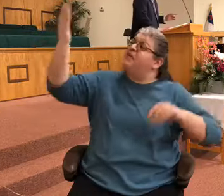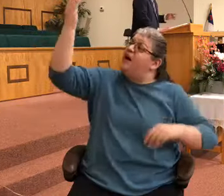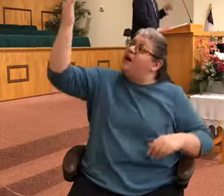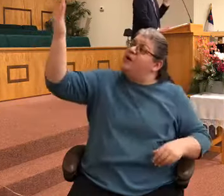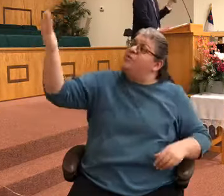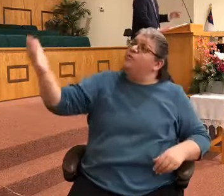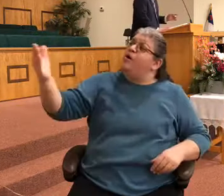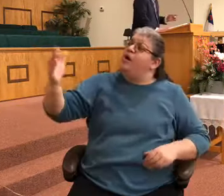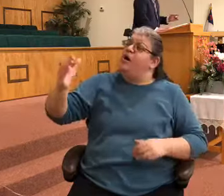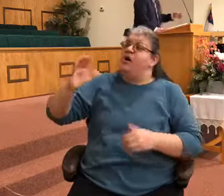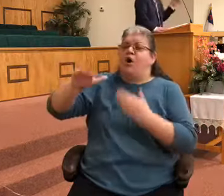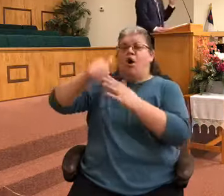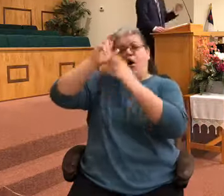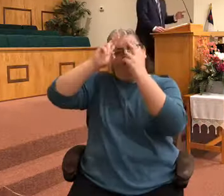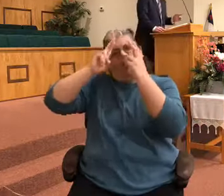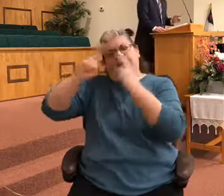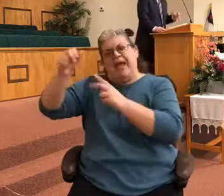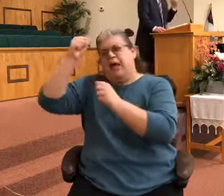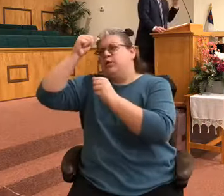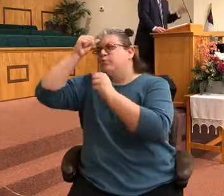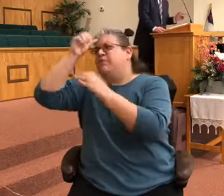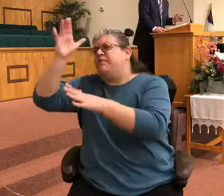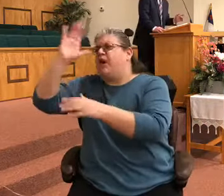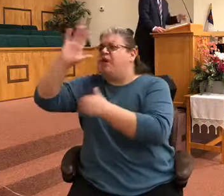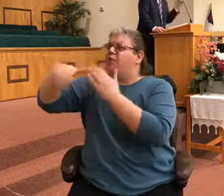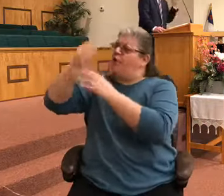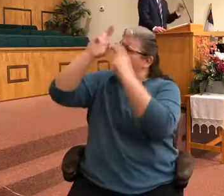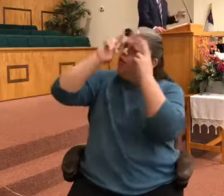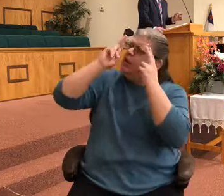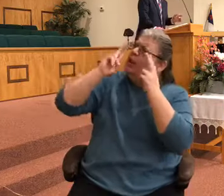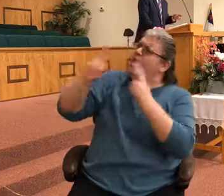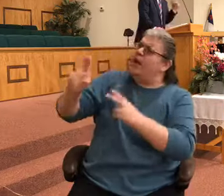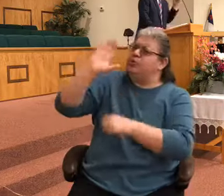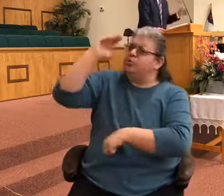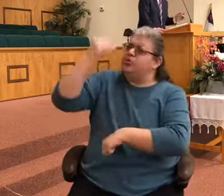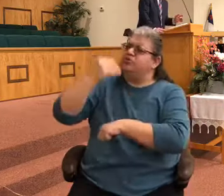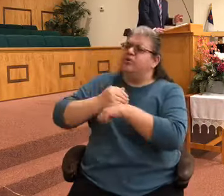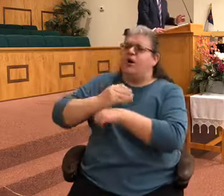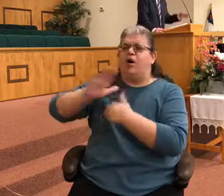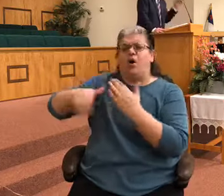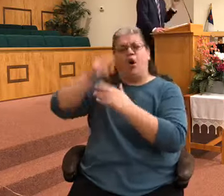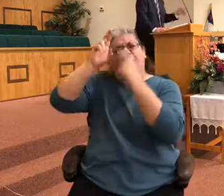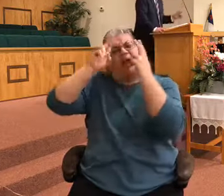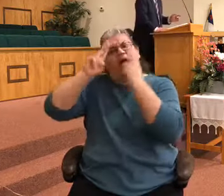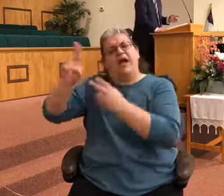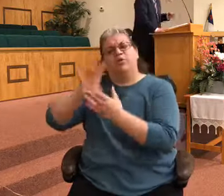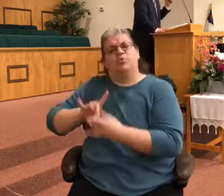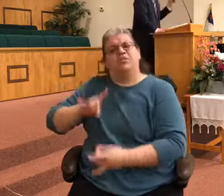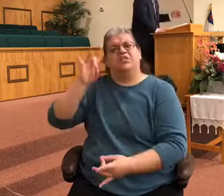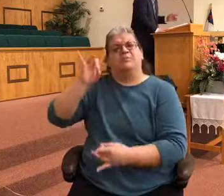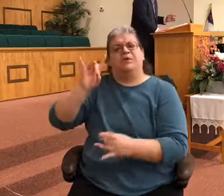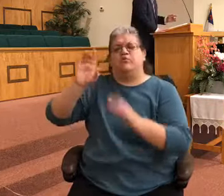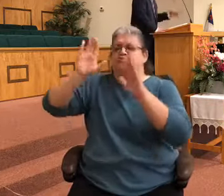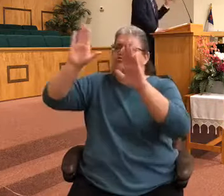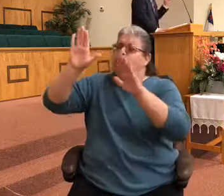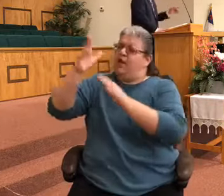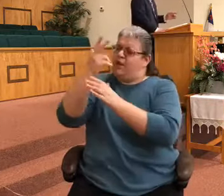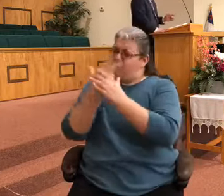the father all hail to the son all hail to the spirit but great be in one save the